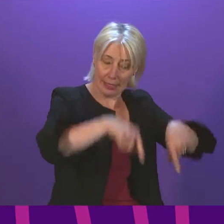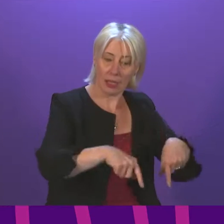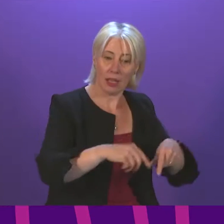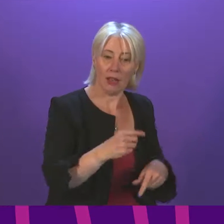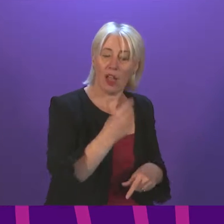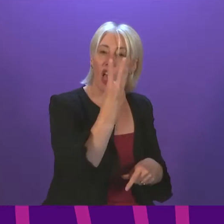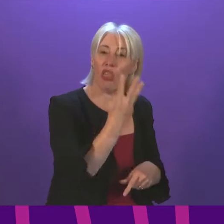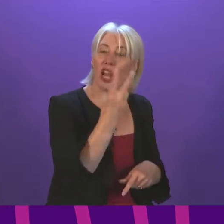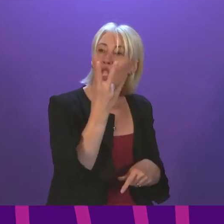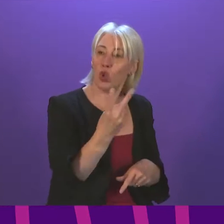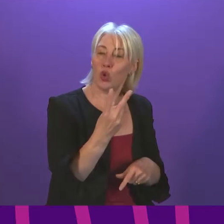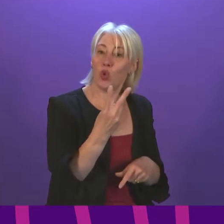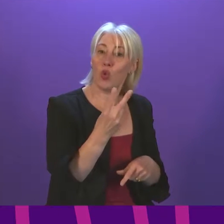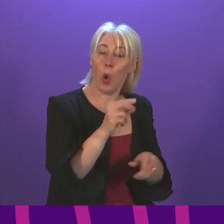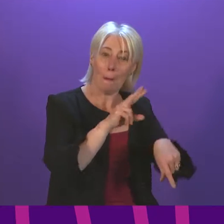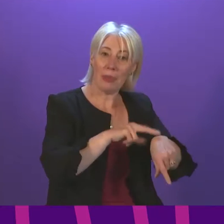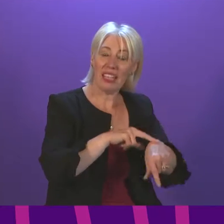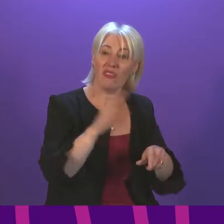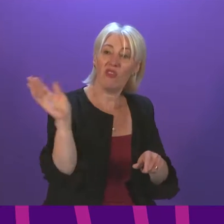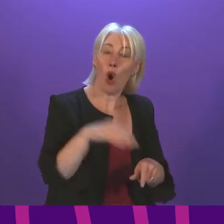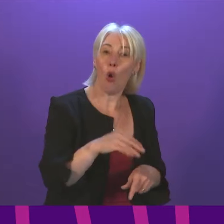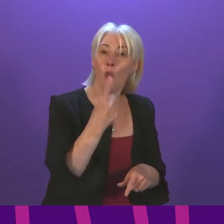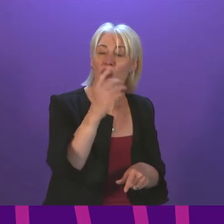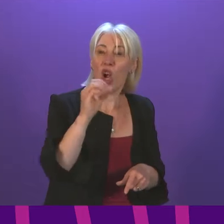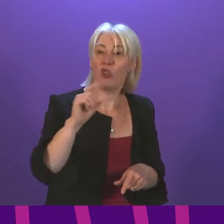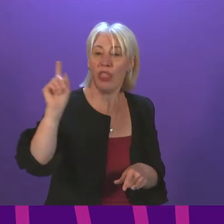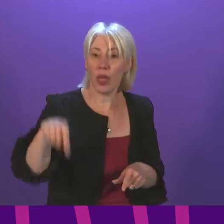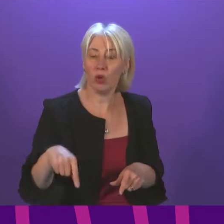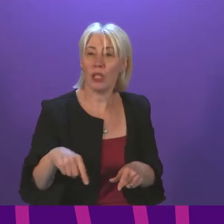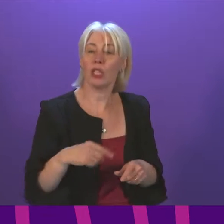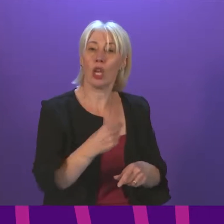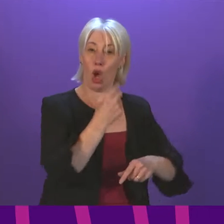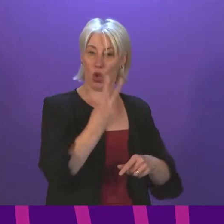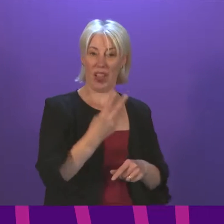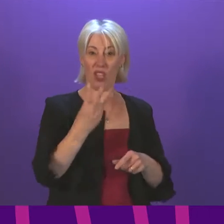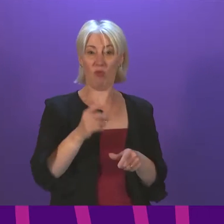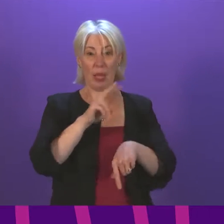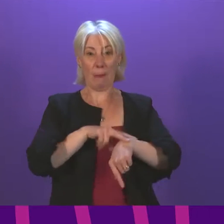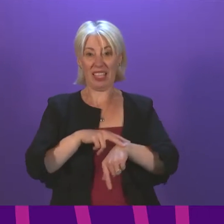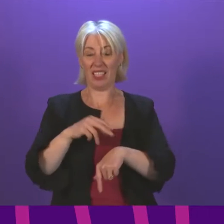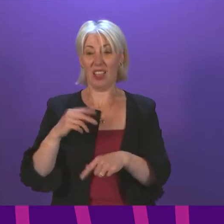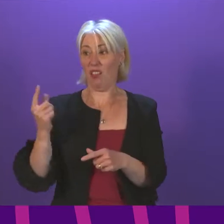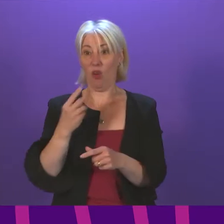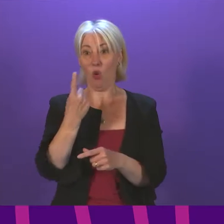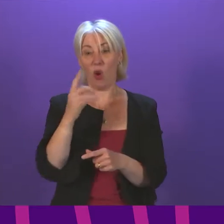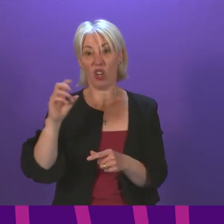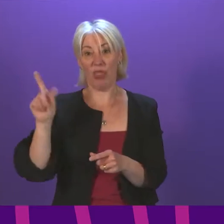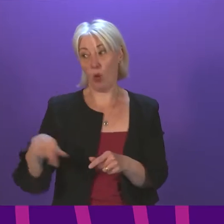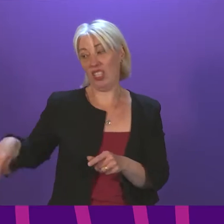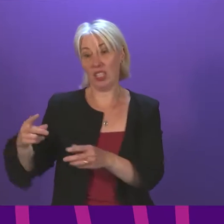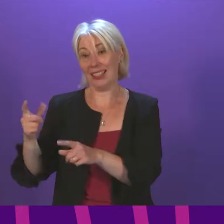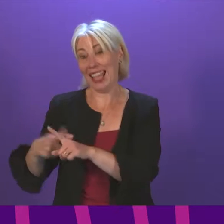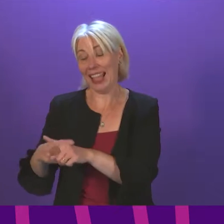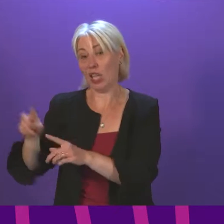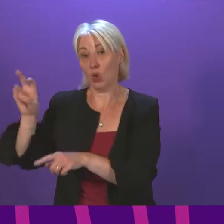32 police officers for every 100,000 people in Scotland, 23 for everyone in England and Wales. We are the ones that support the police in